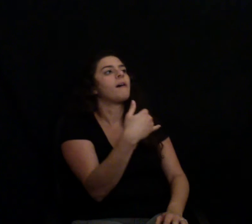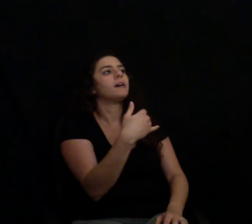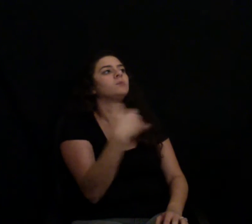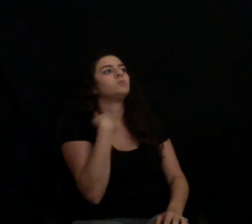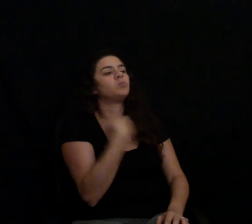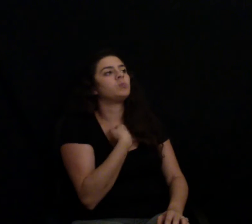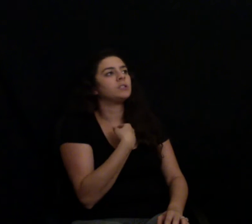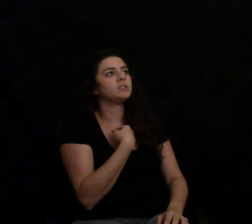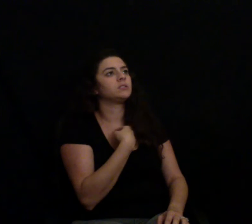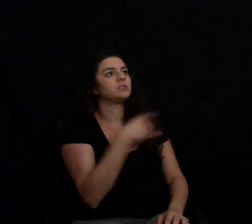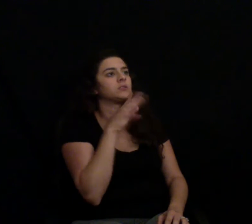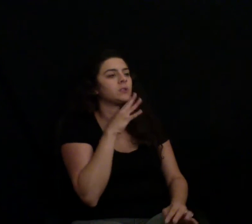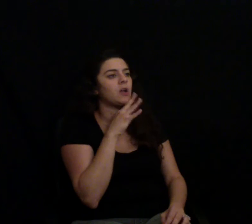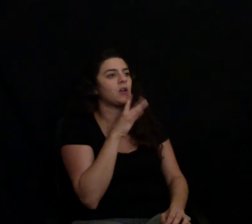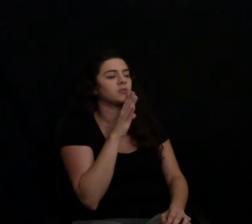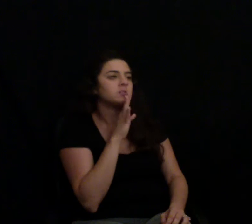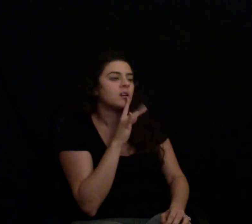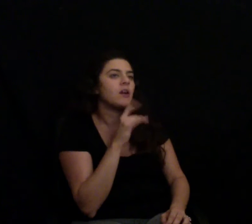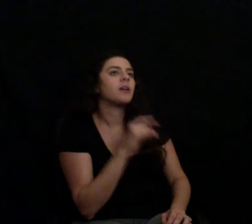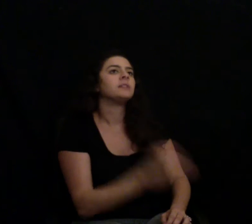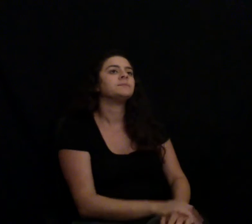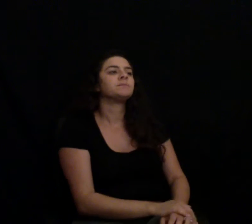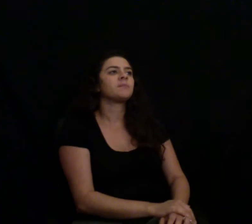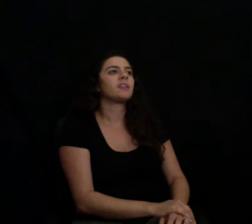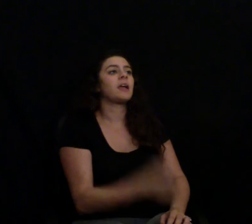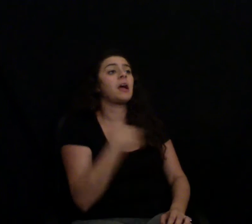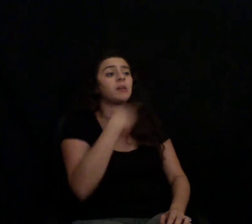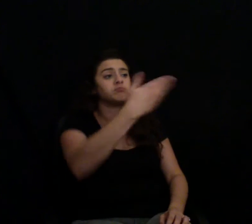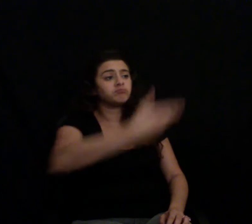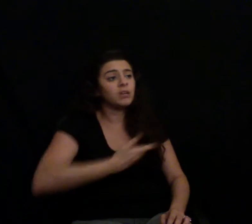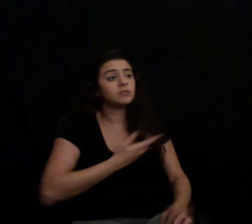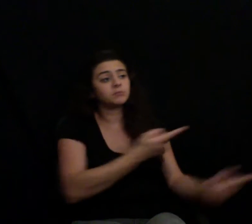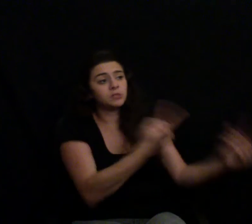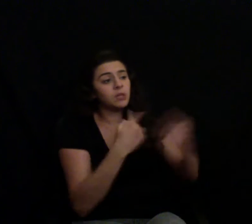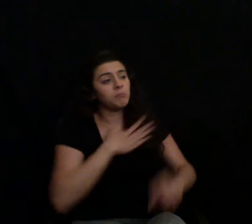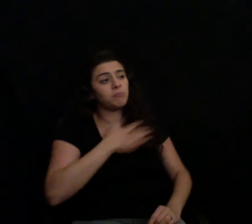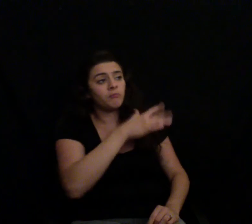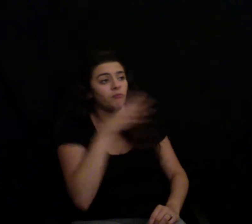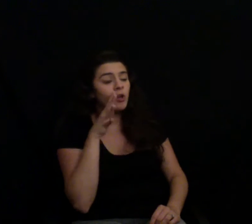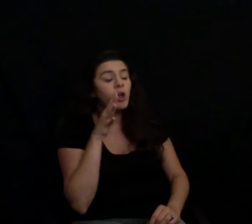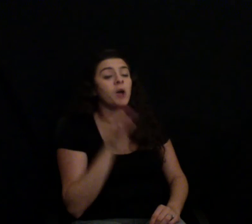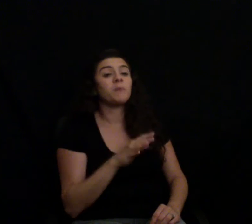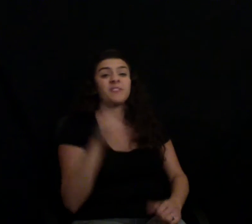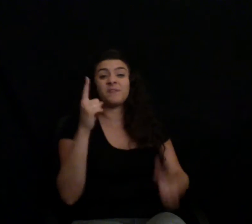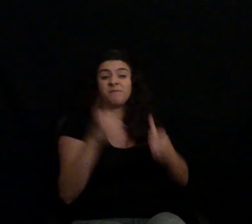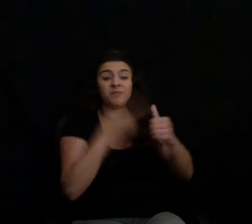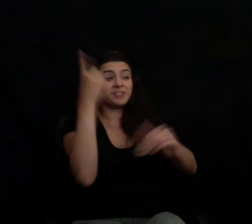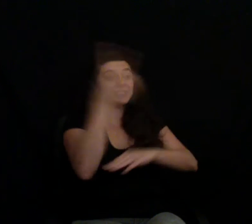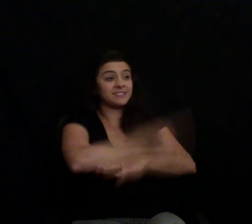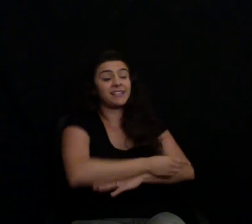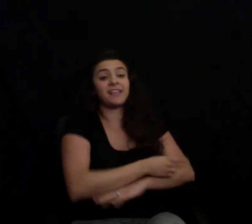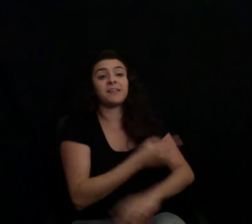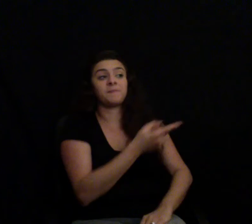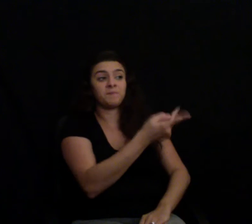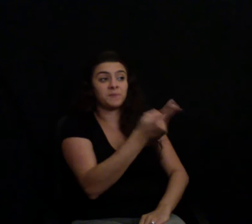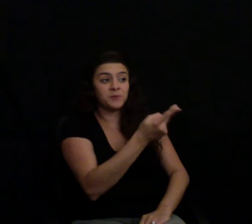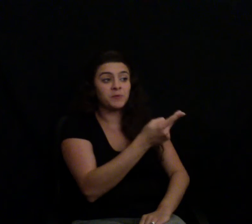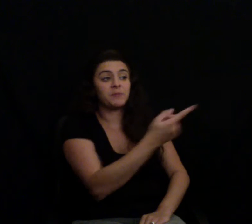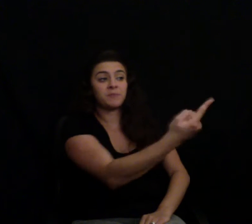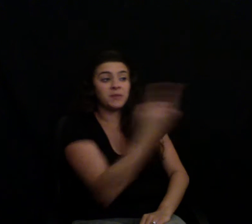lady that does the filming for her came down. And I think y'all filmed that first day you came, didn't you, Leah? We did. I wasn't going to miss a chance because, you